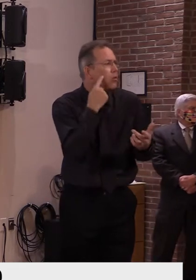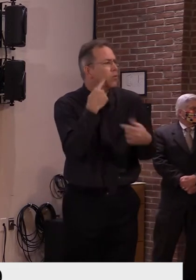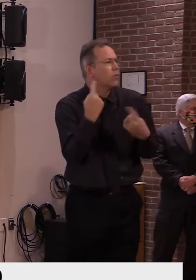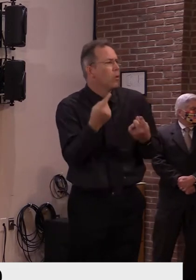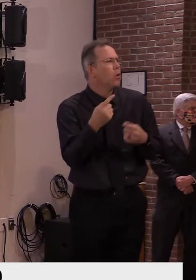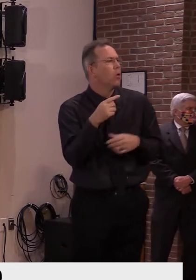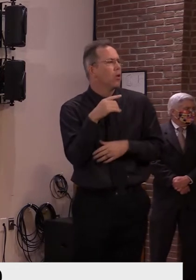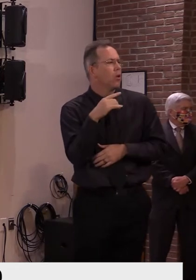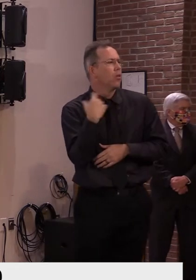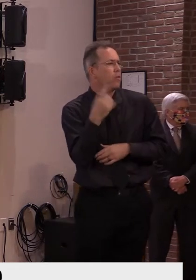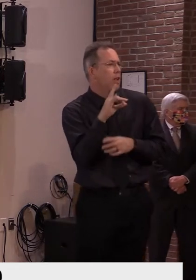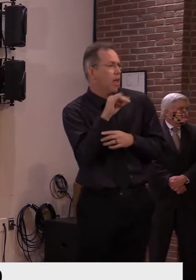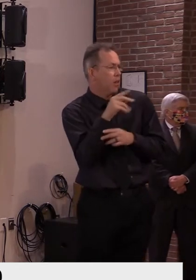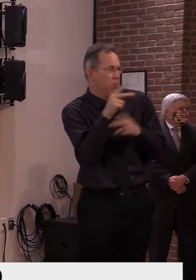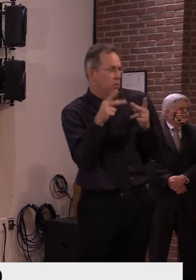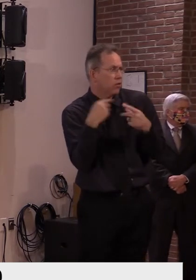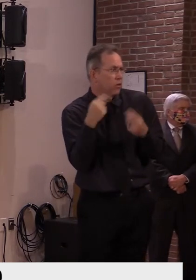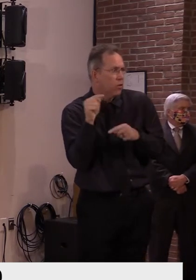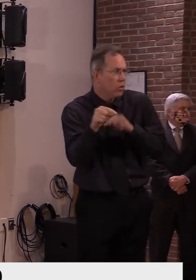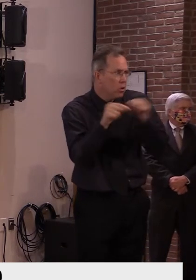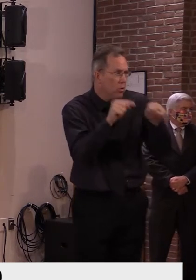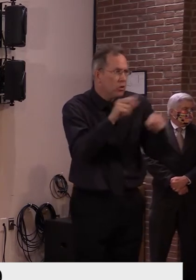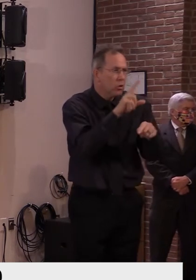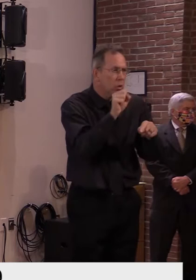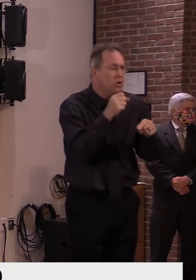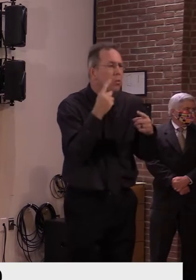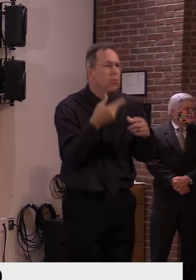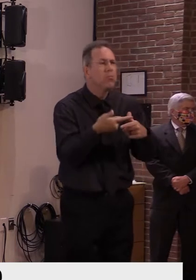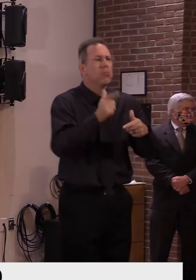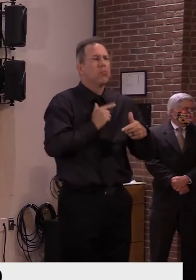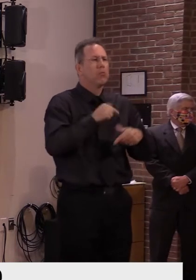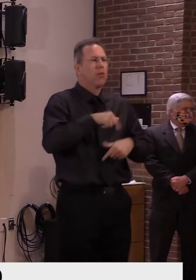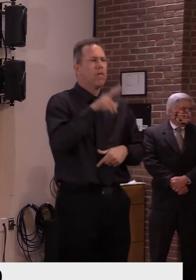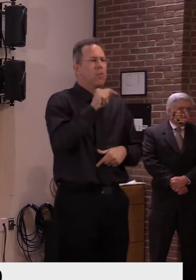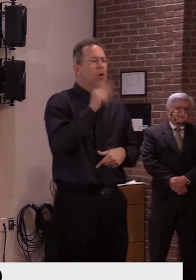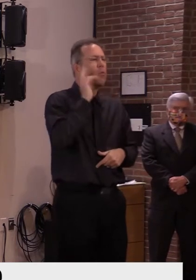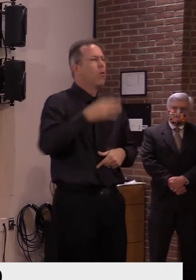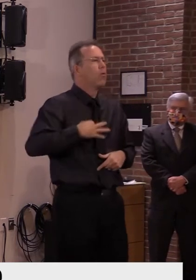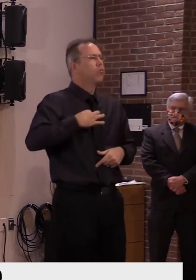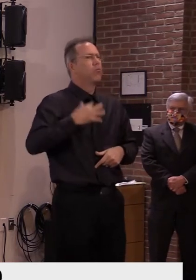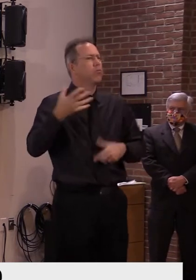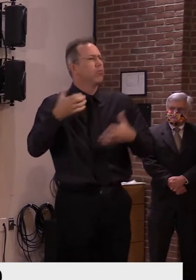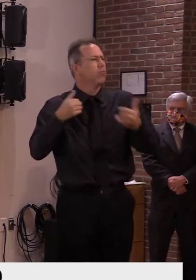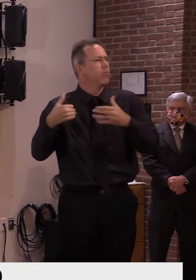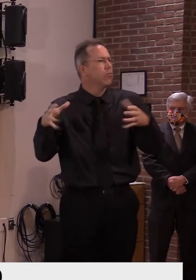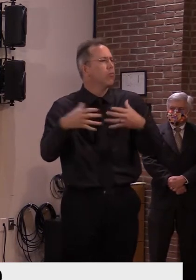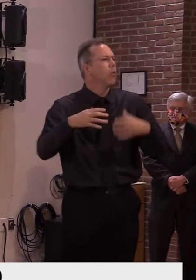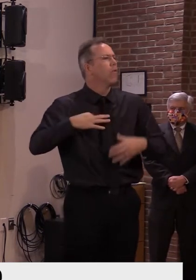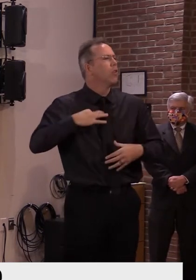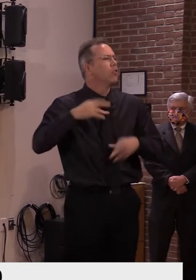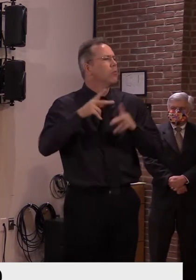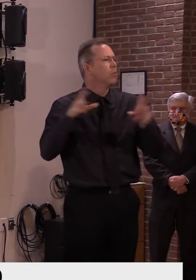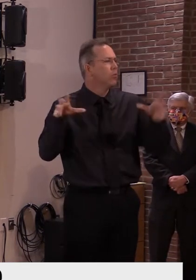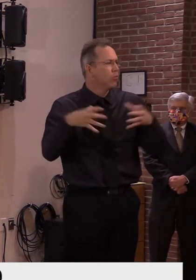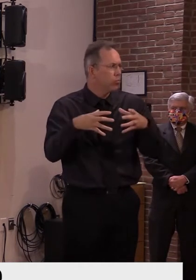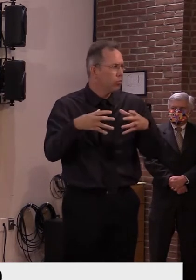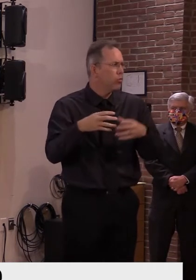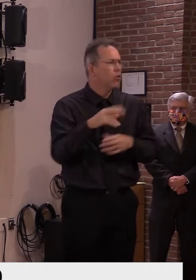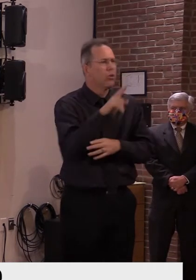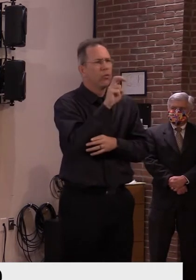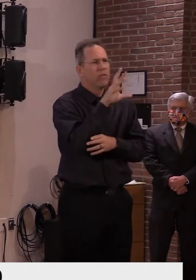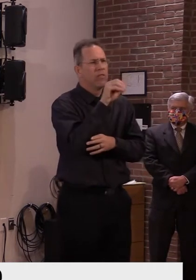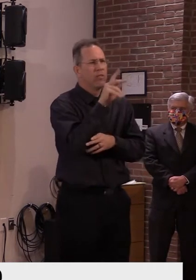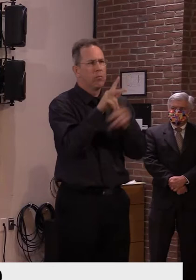volunteers and it is a voluntary participation only. It's important to know you can't get coronavirus